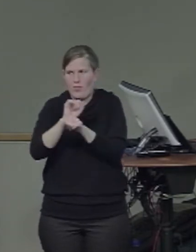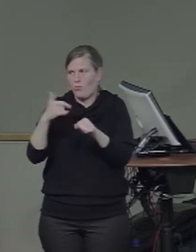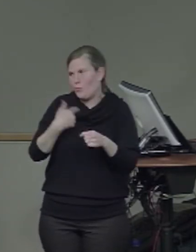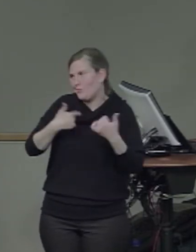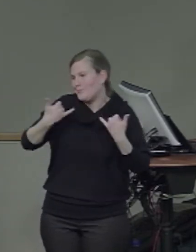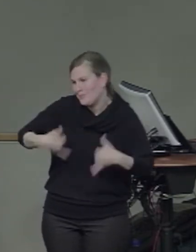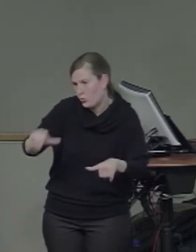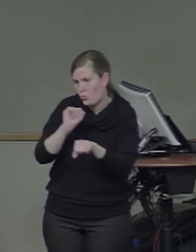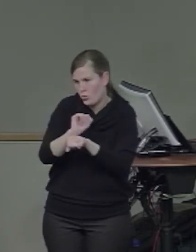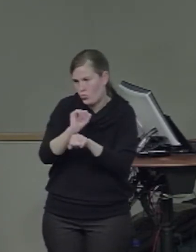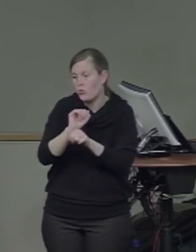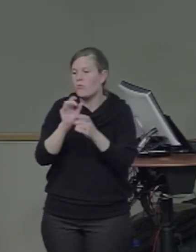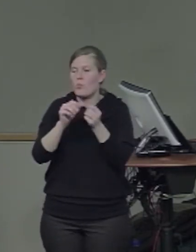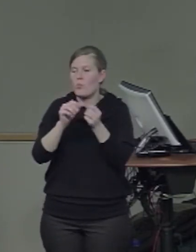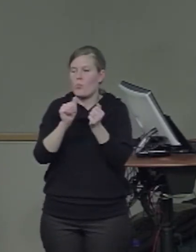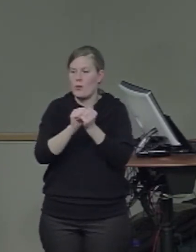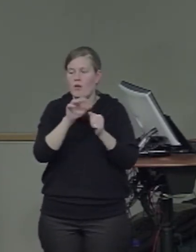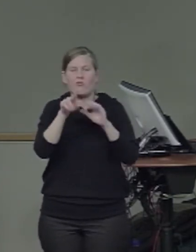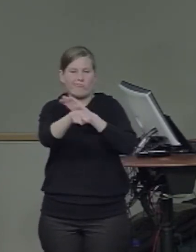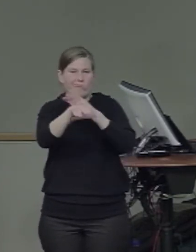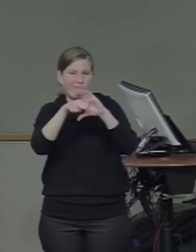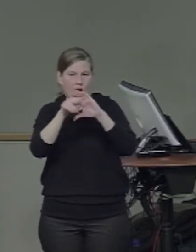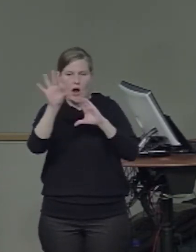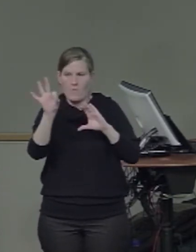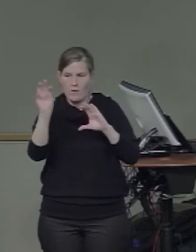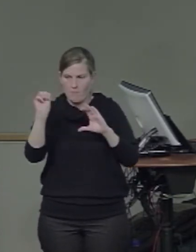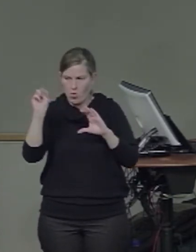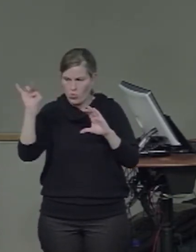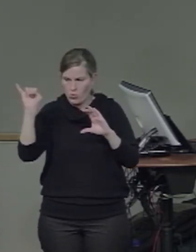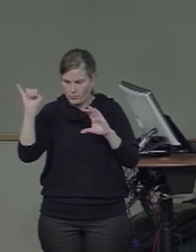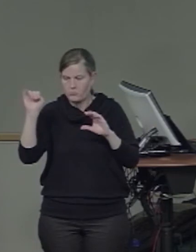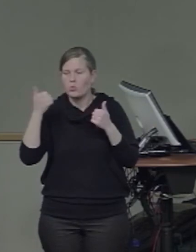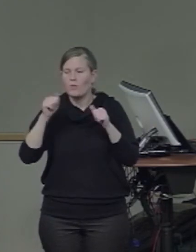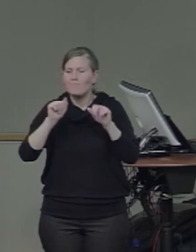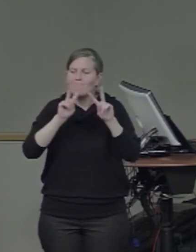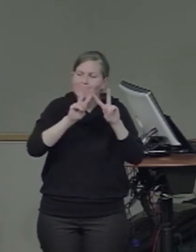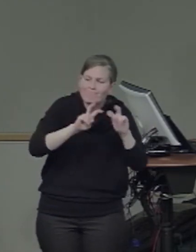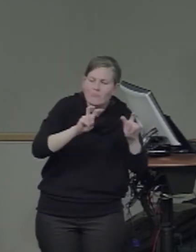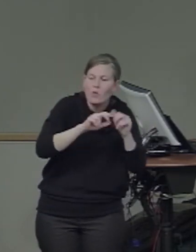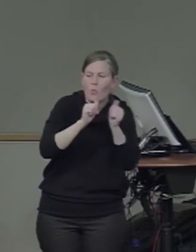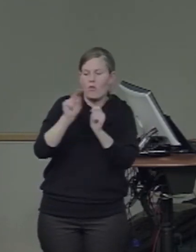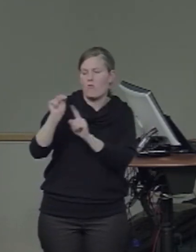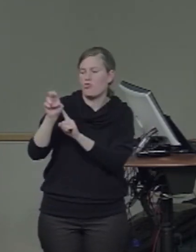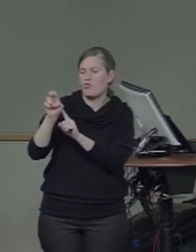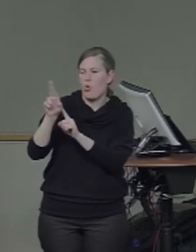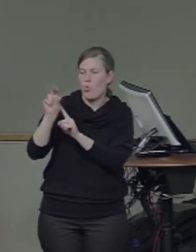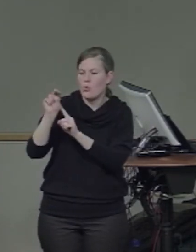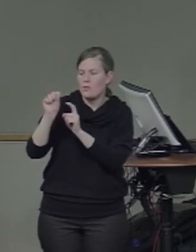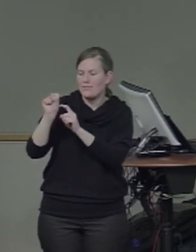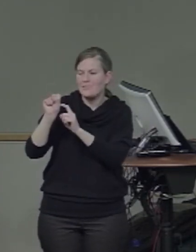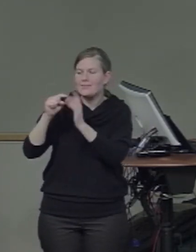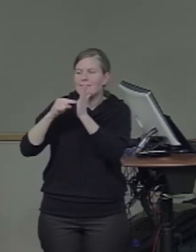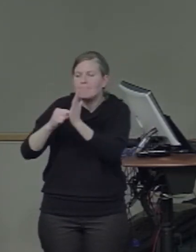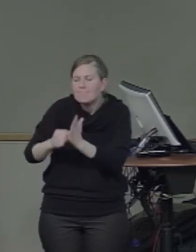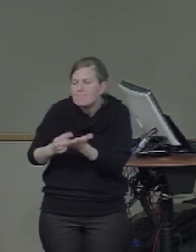trying to examine in more detail the neural representations of faces and words and the degree of overlap of them in the